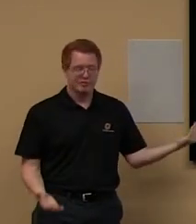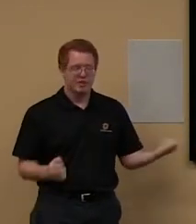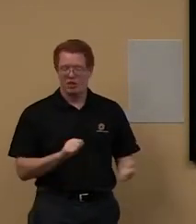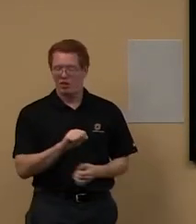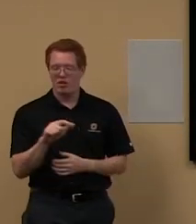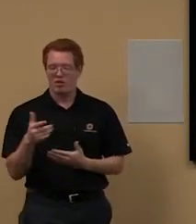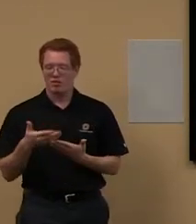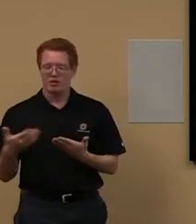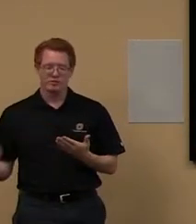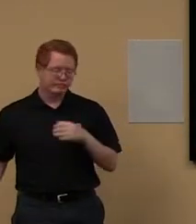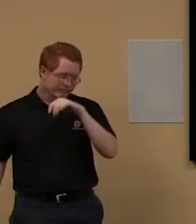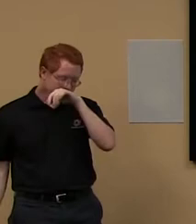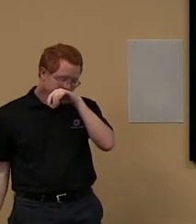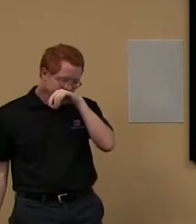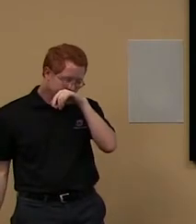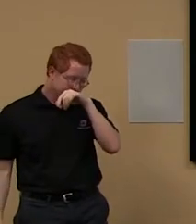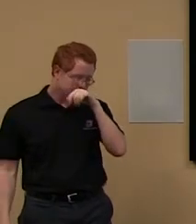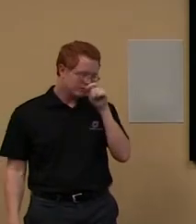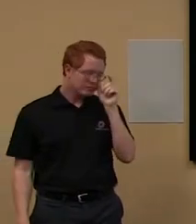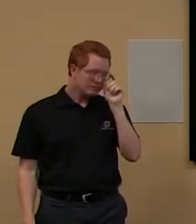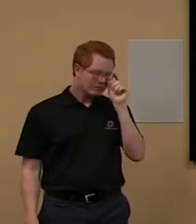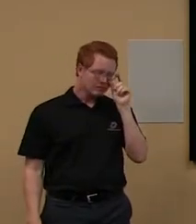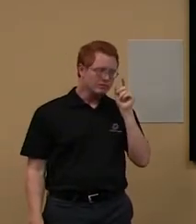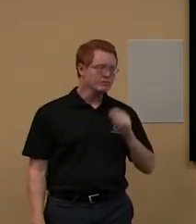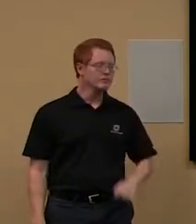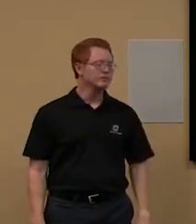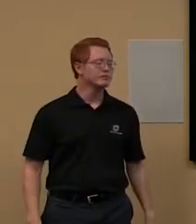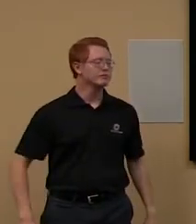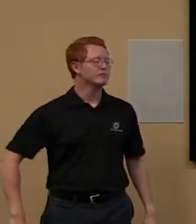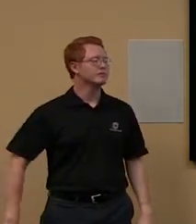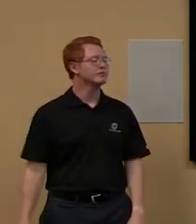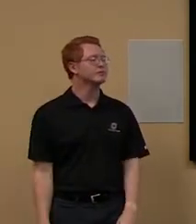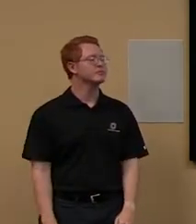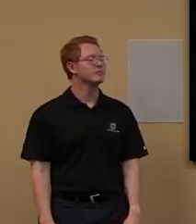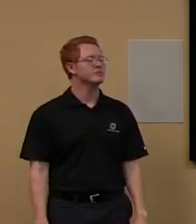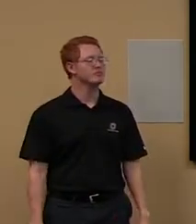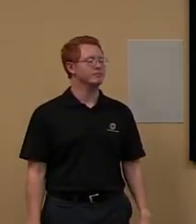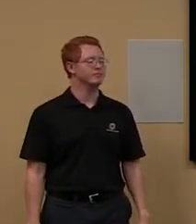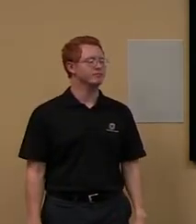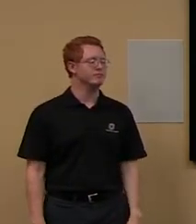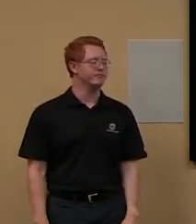one of the best, best known databases for communication. So, um,